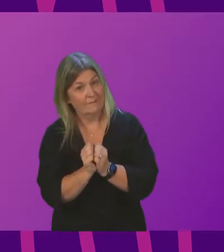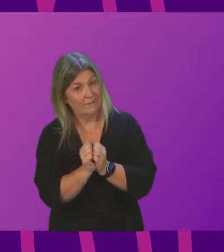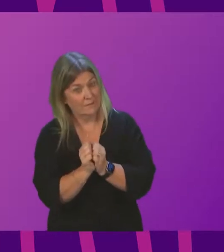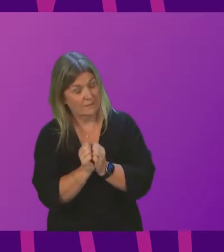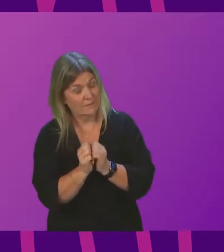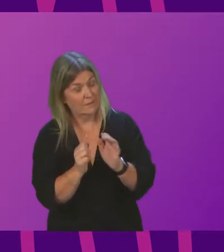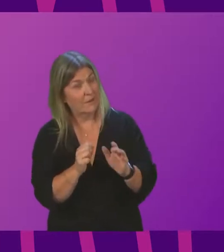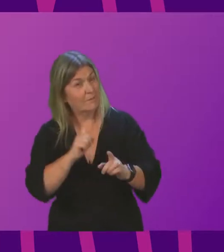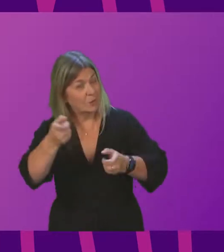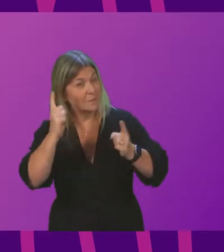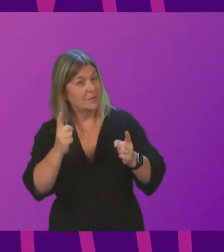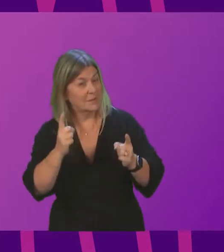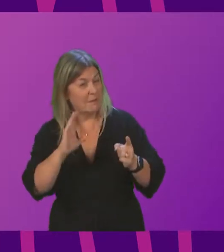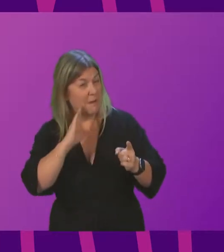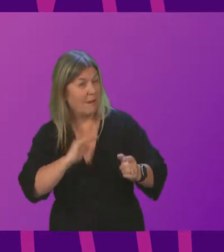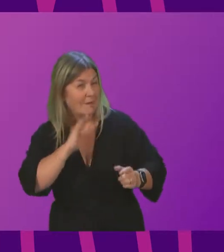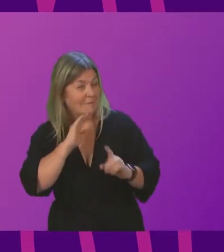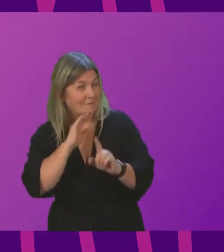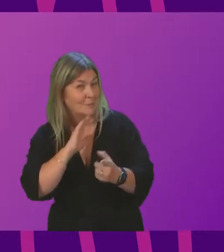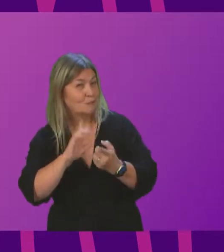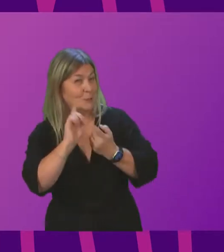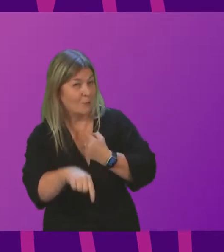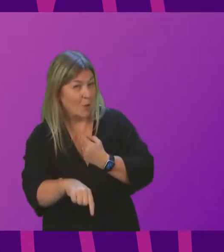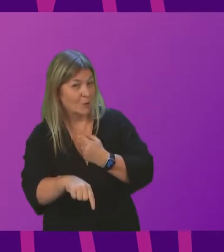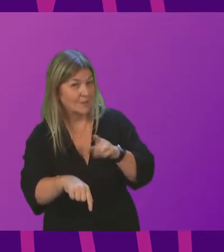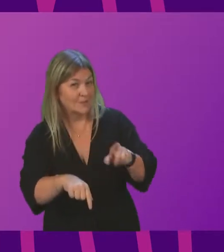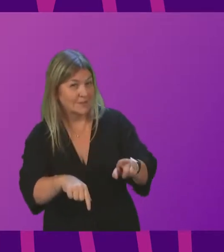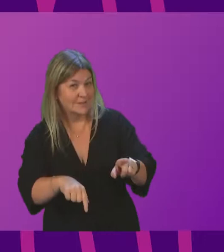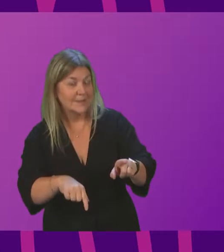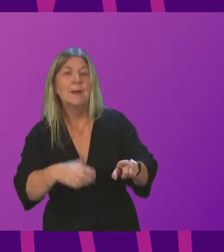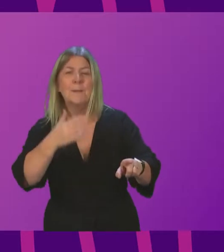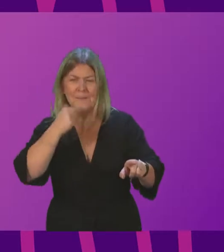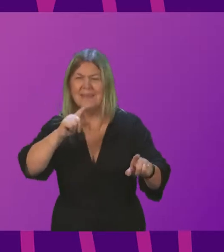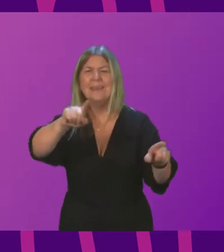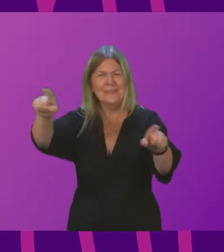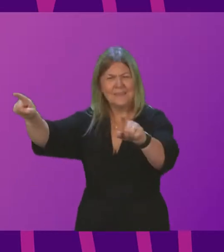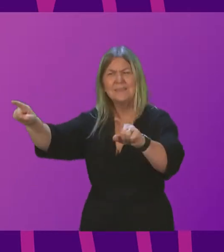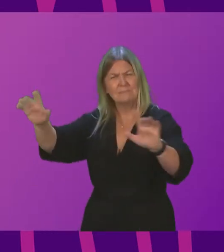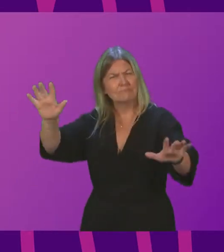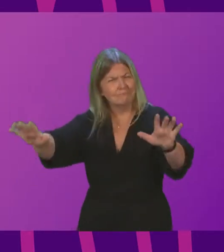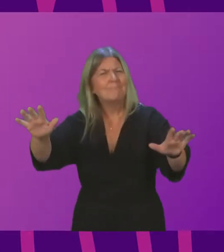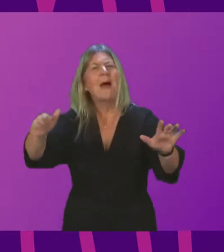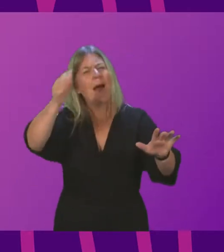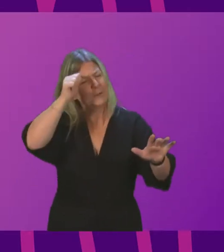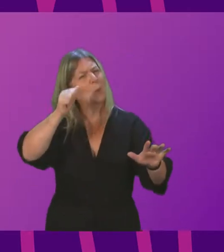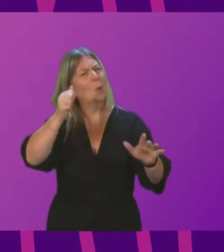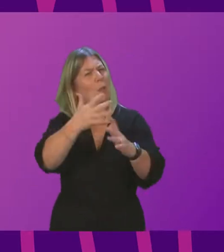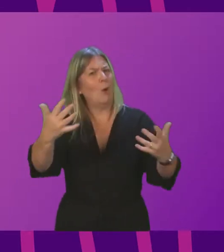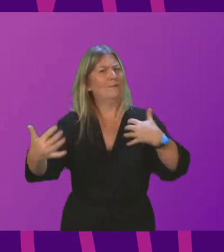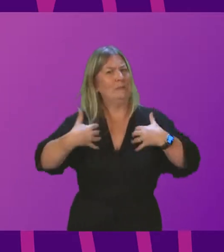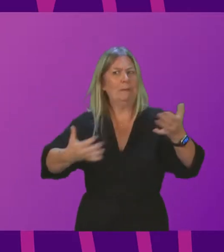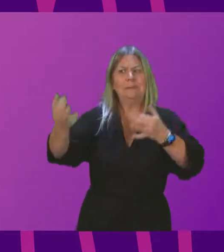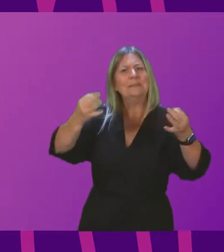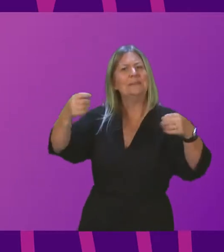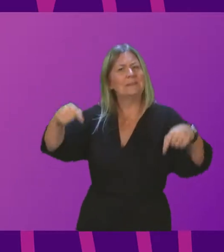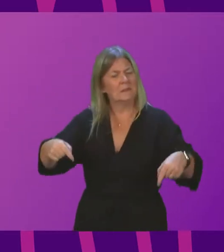heard enough to respond to that. I would ask members to bear in mind there is a great deal of interest in this session. I'd like to